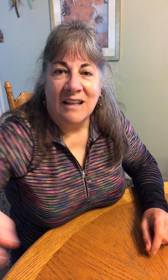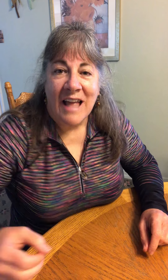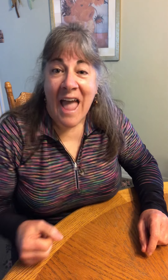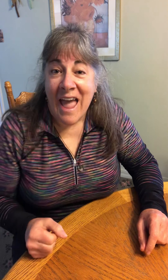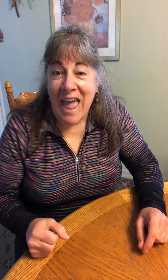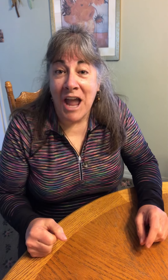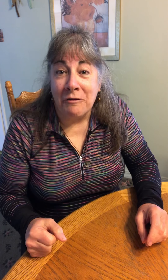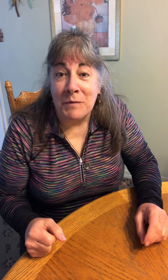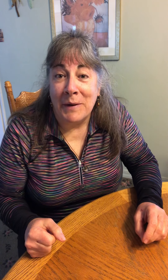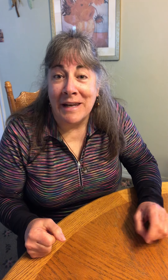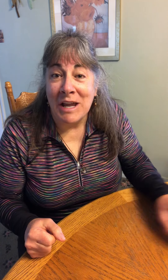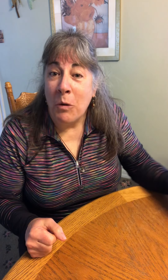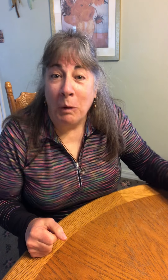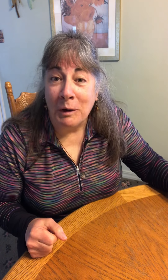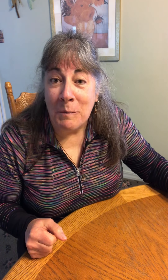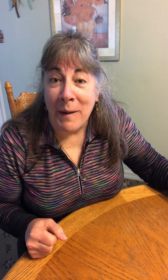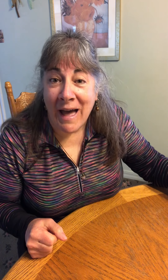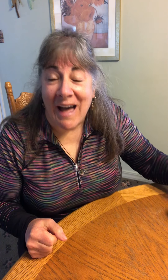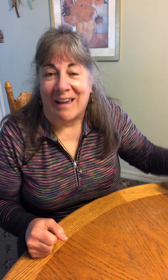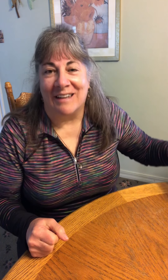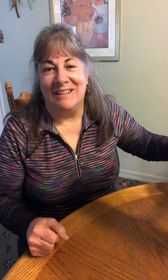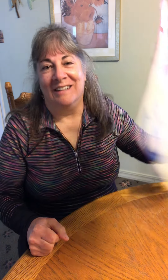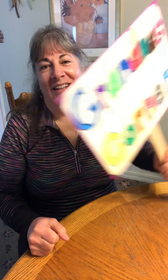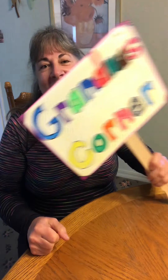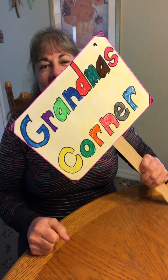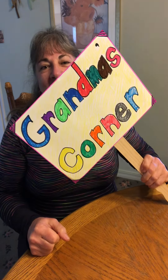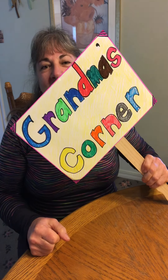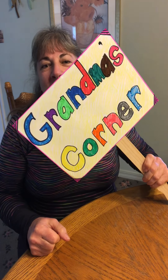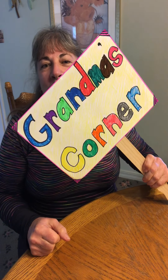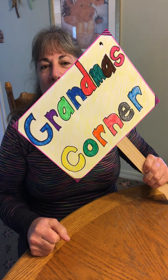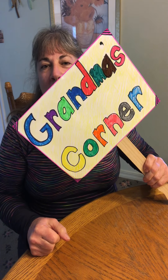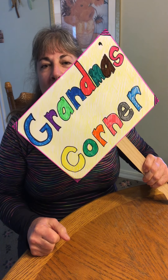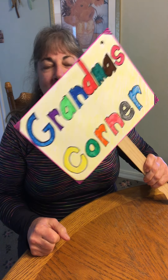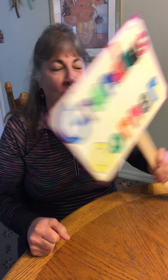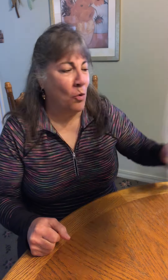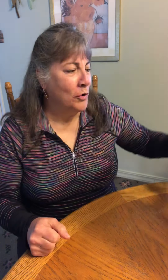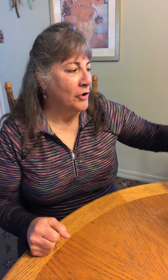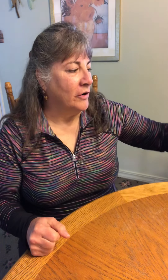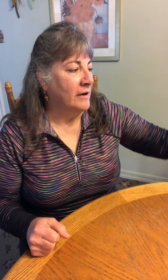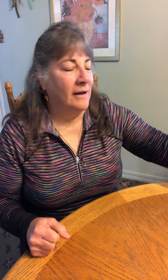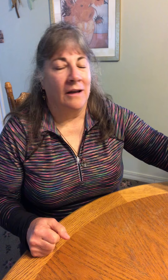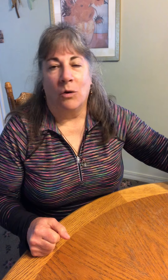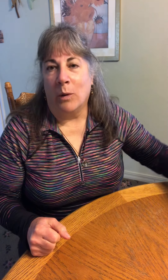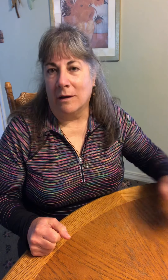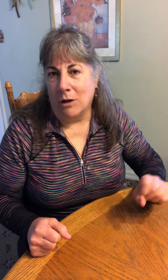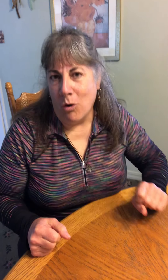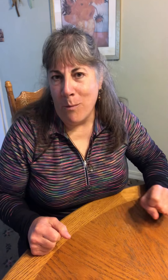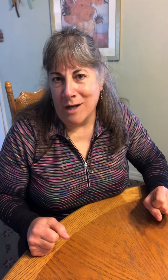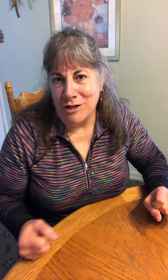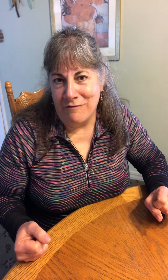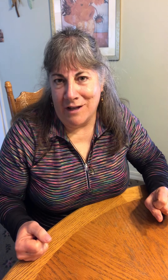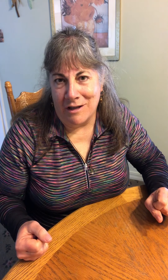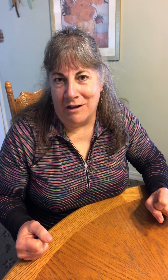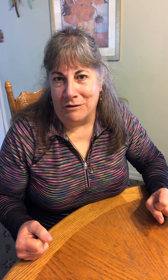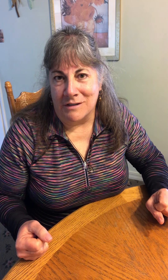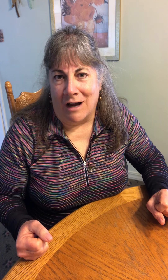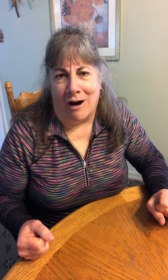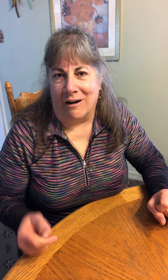Hey everybody! Welcome back to Grandma's Corner where low-budget videos are